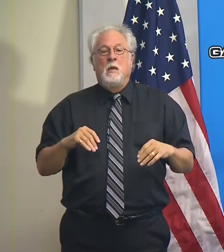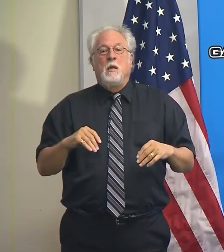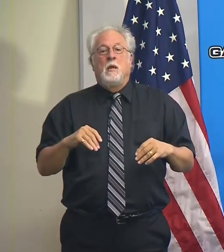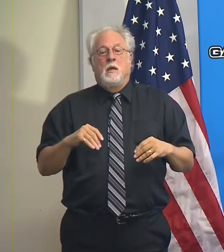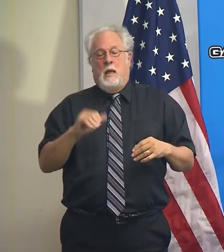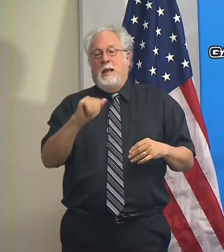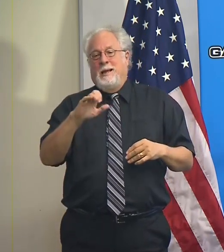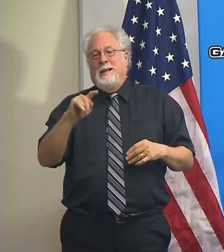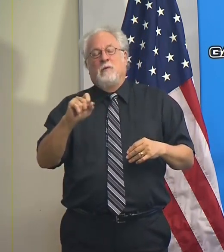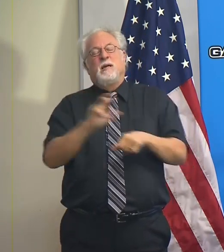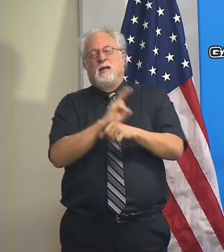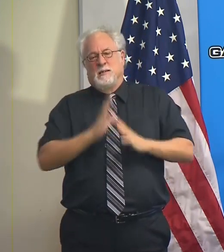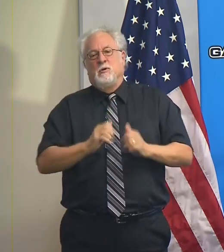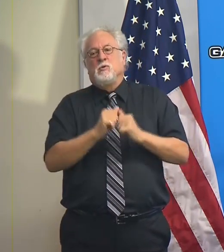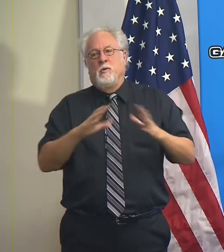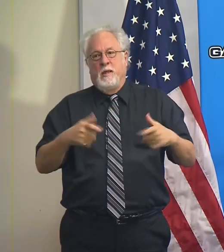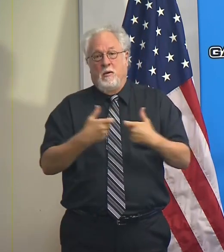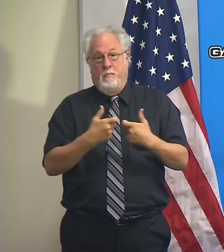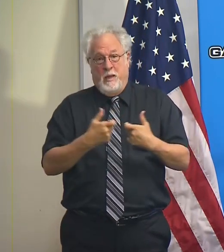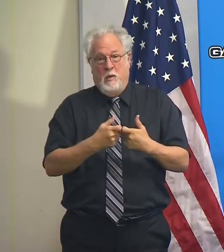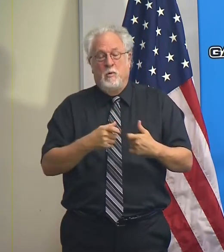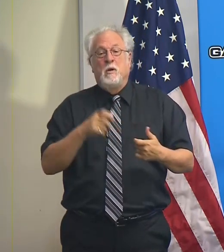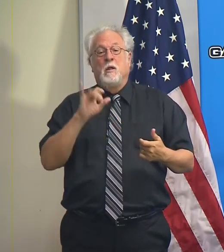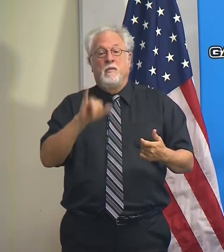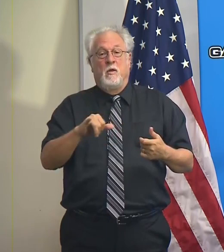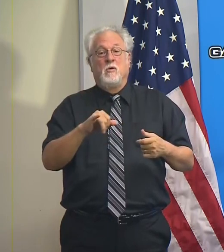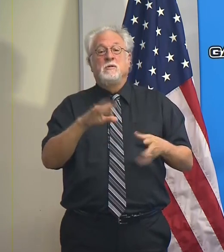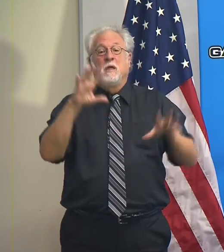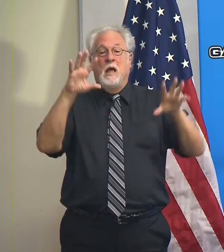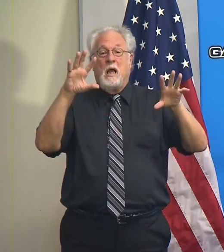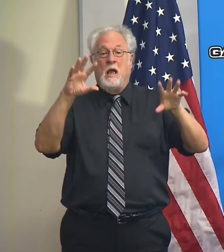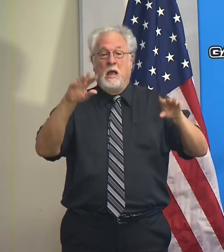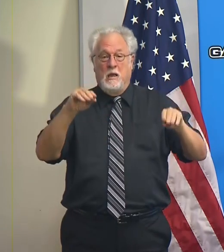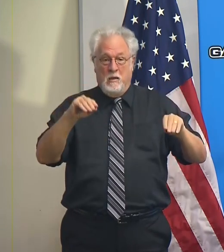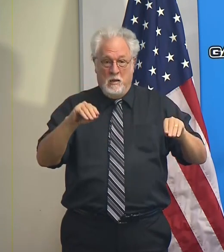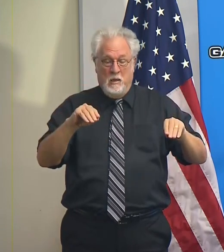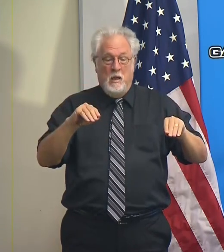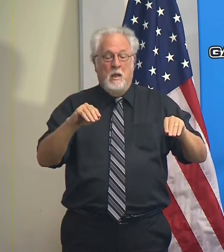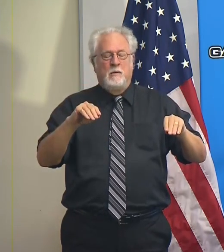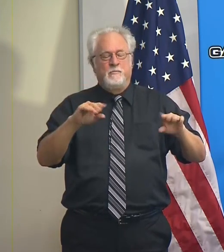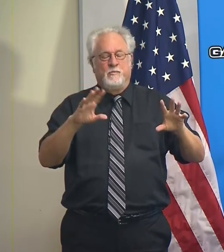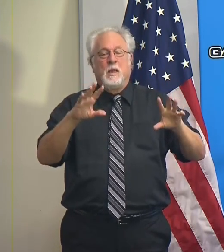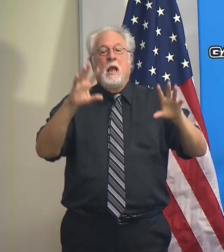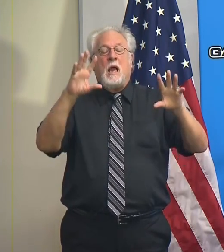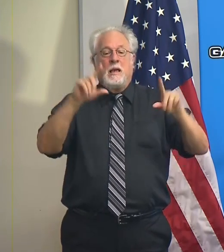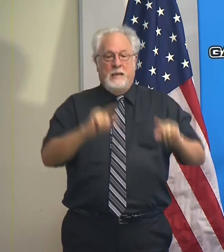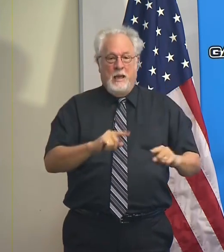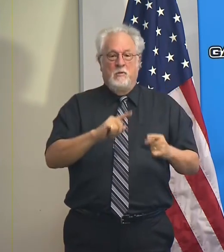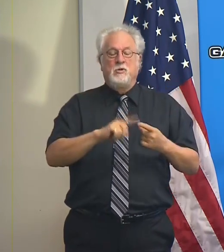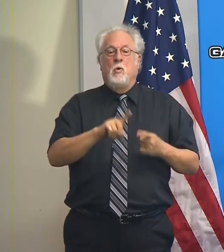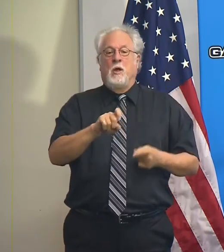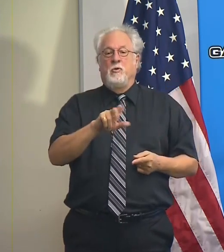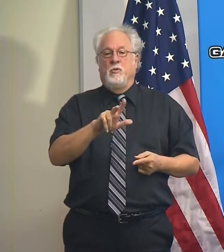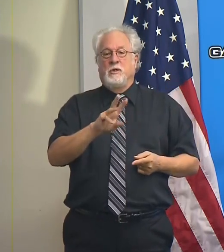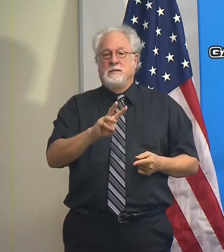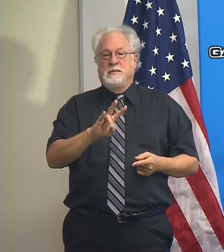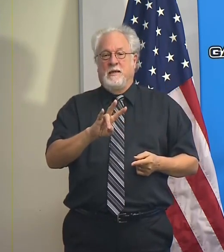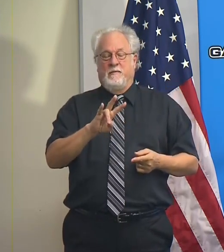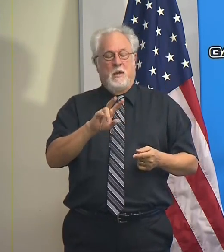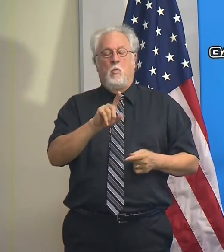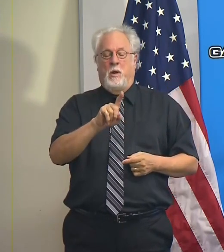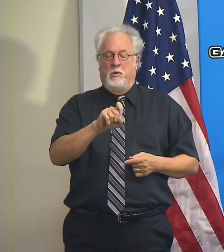accounts or customers without power. Those outages have largely been located. I'm sorry, we're down to 137